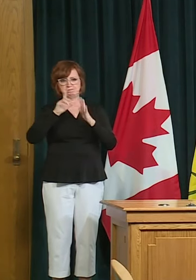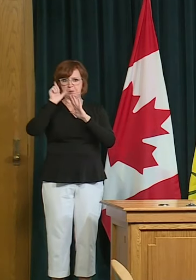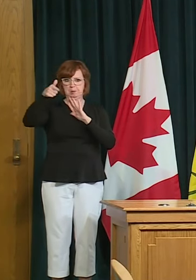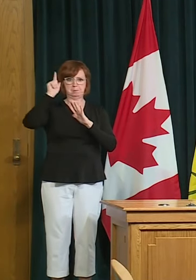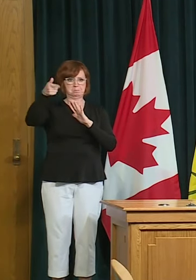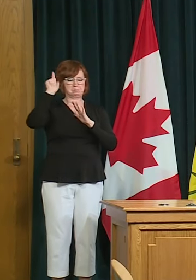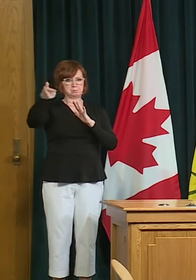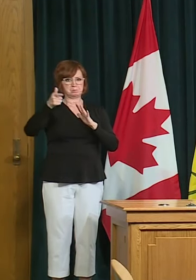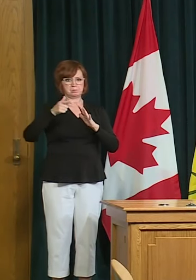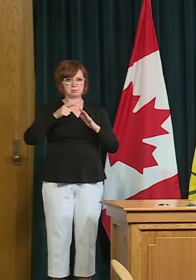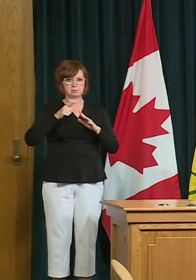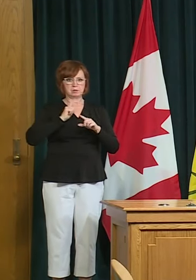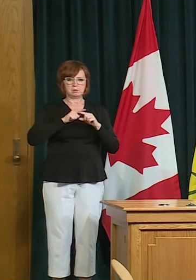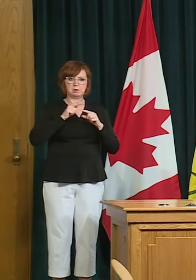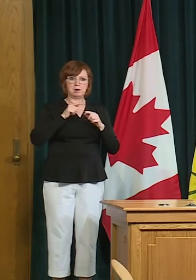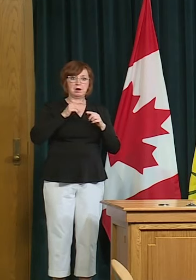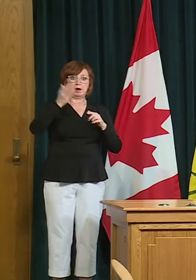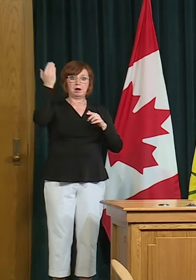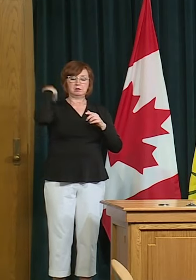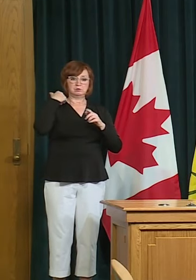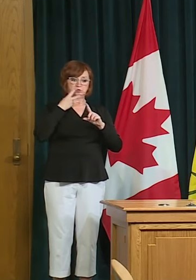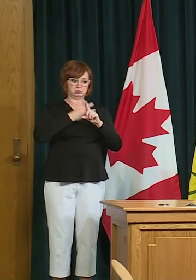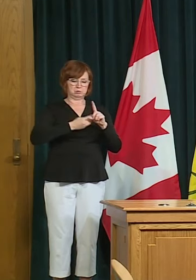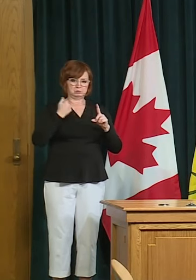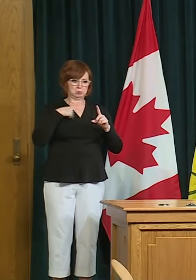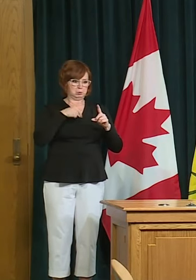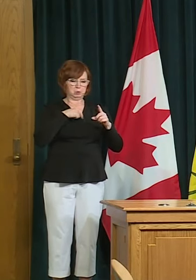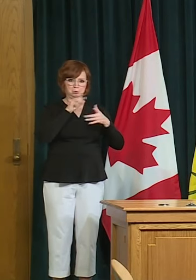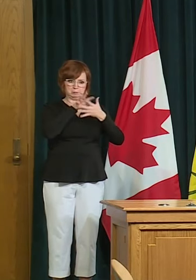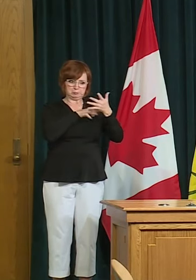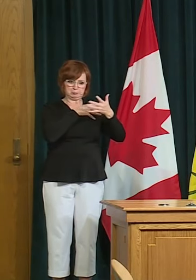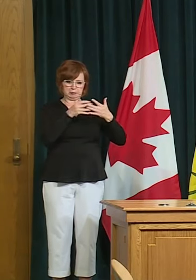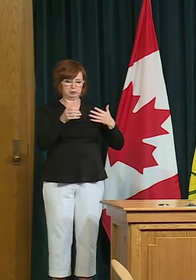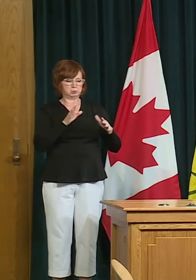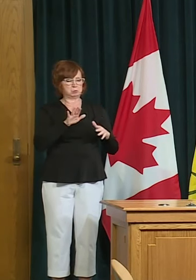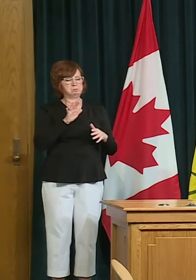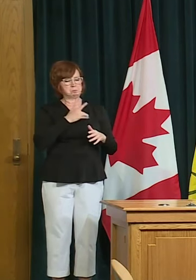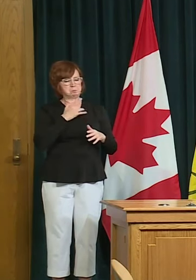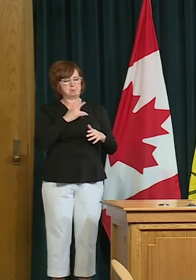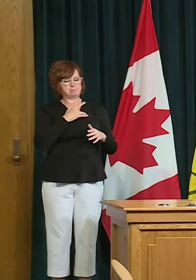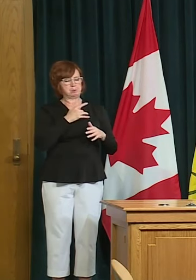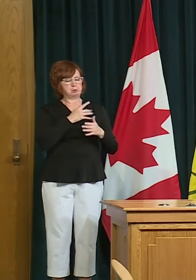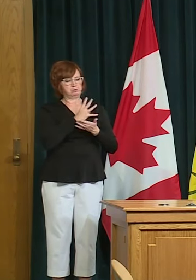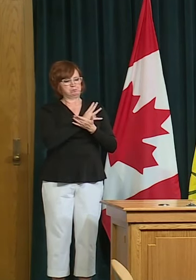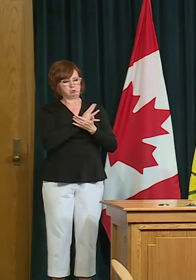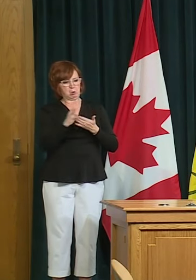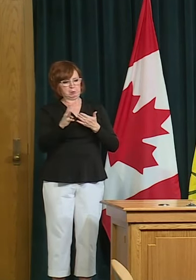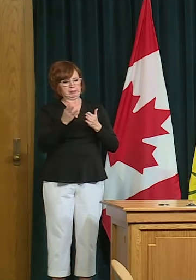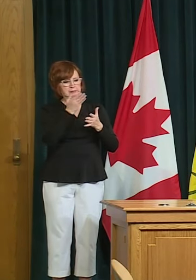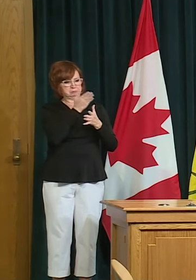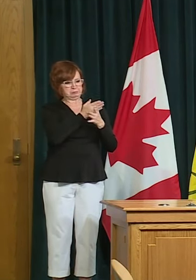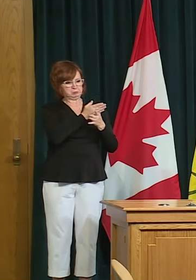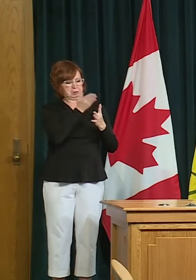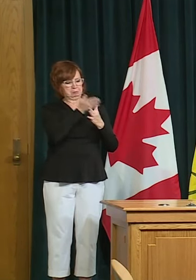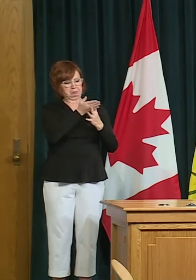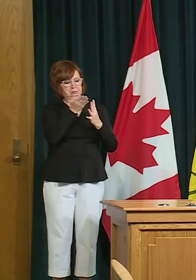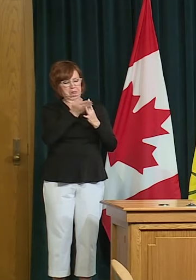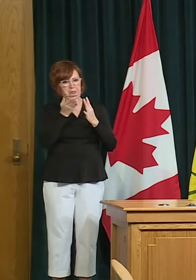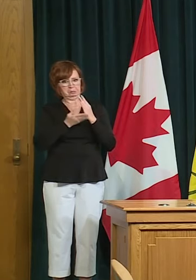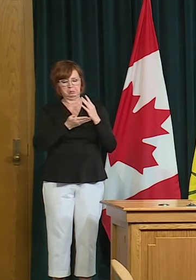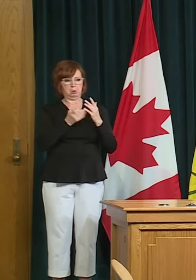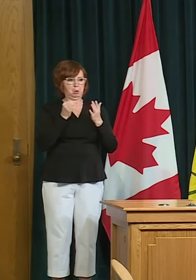phases but we have compressed that to at least two to three weeks with the confidence we've agendered but that confidence shouldn't turn into